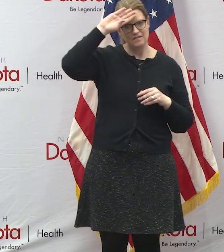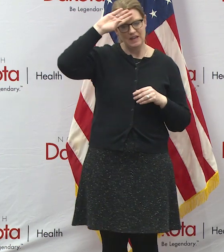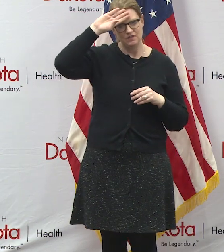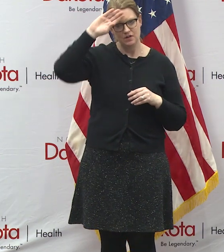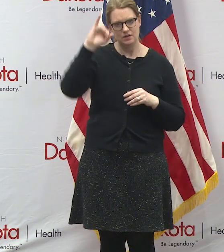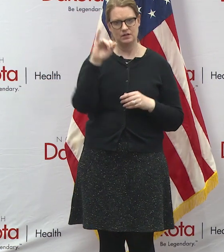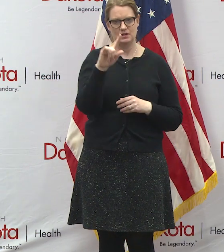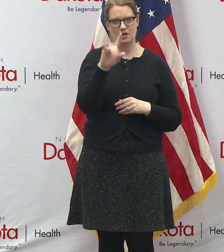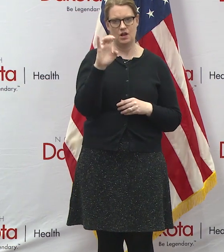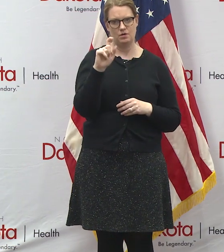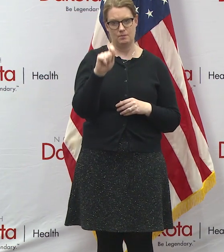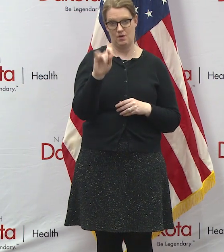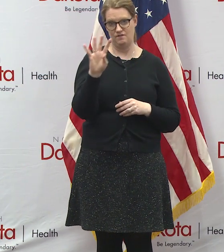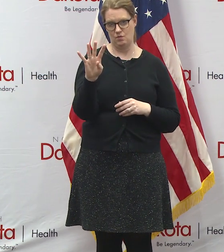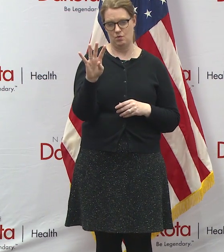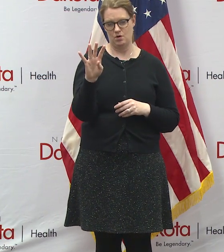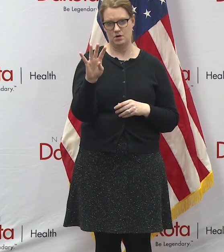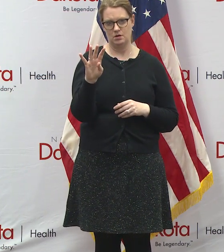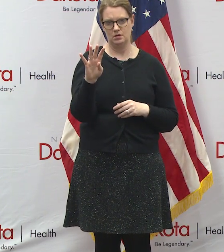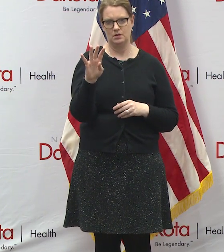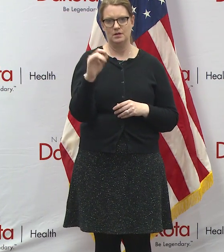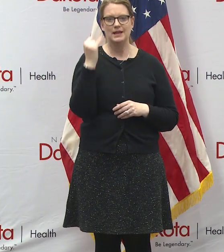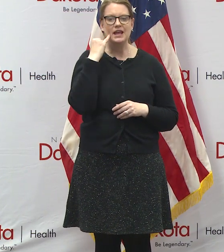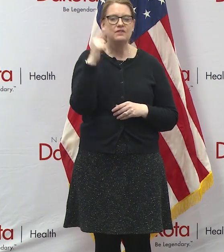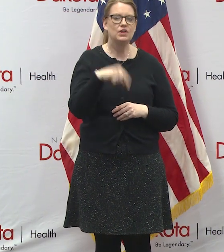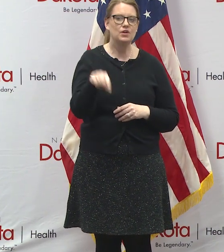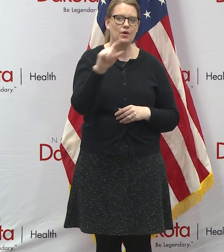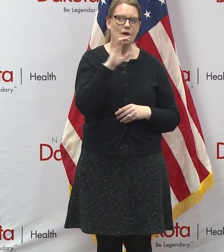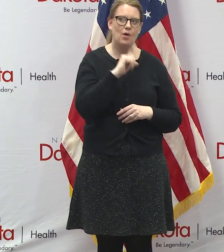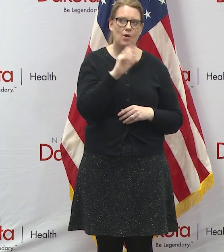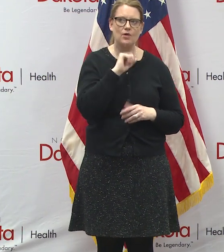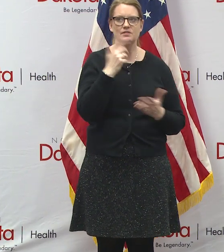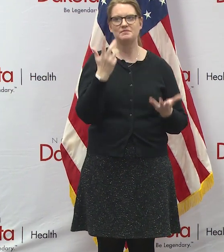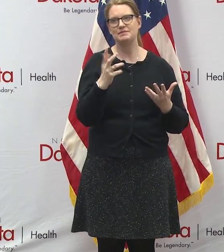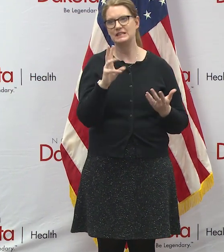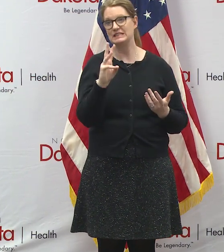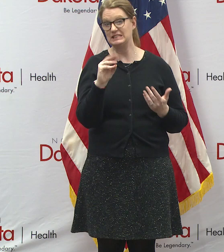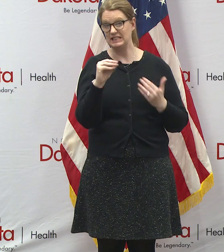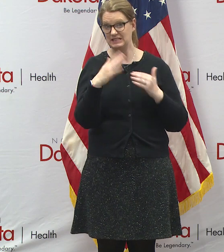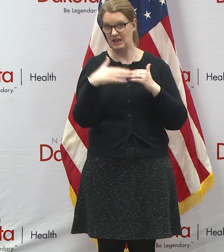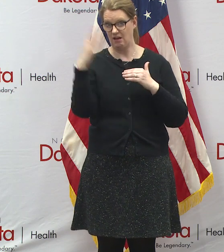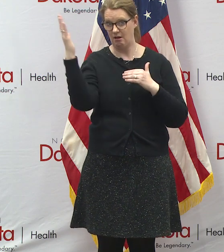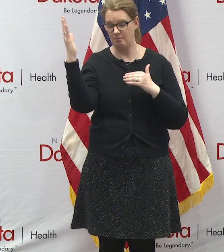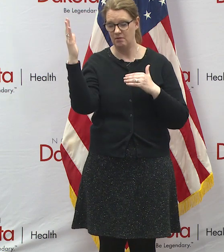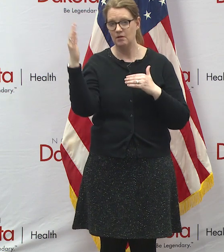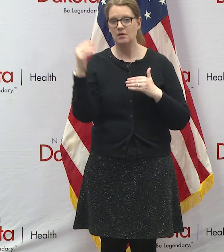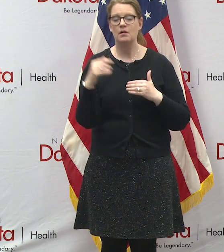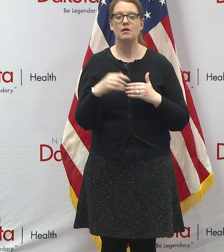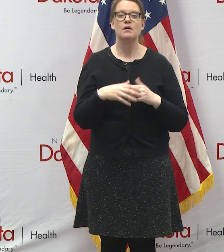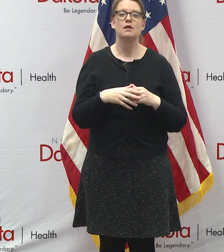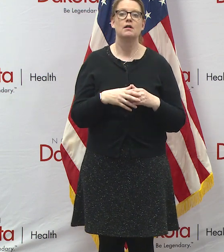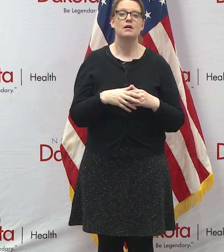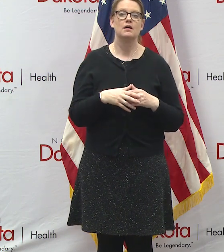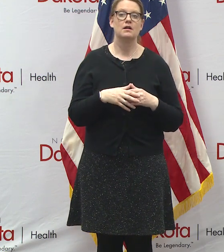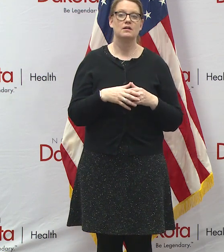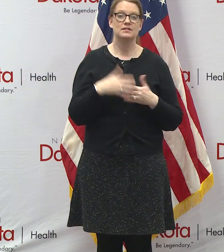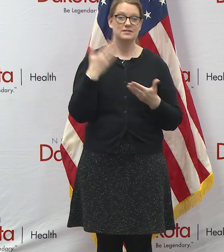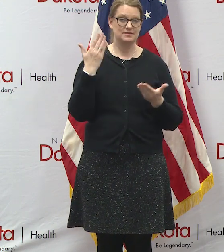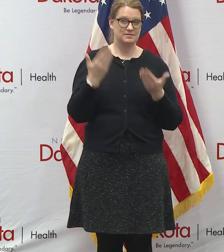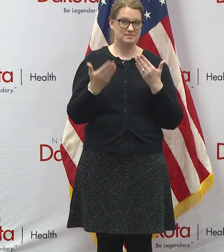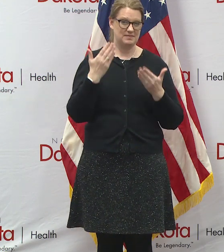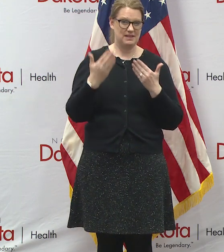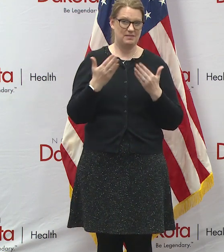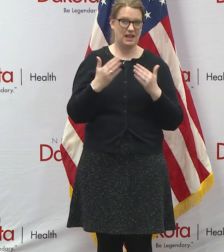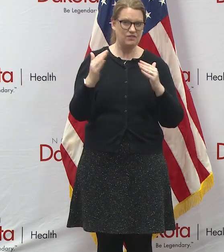now at 100.4 but if you're older like around 60 and older we you might have a lower